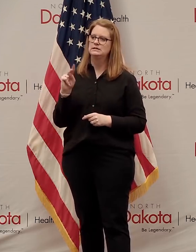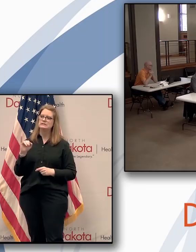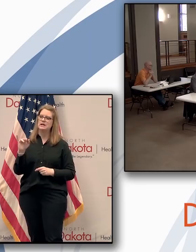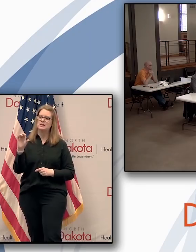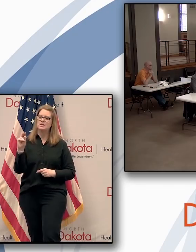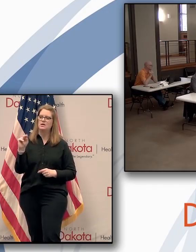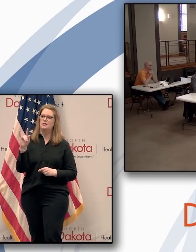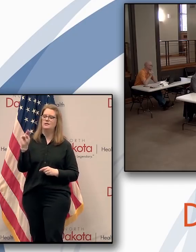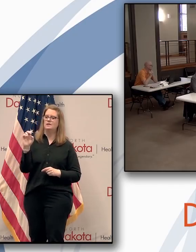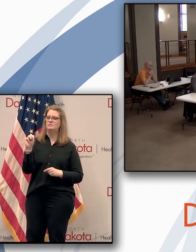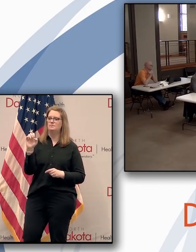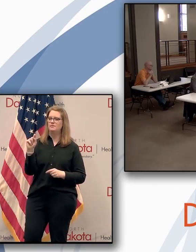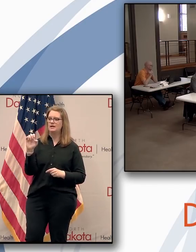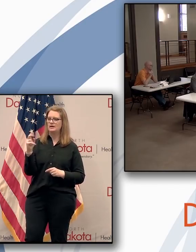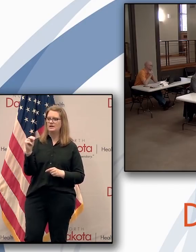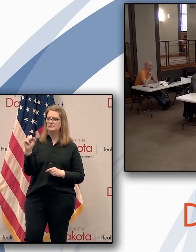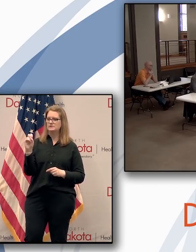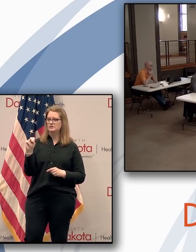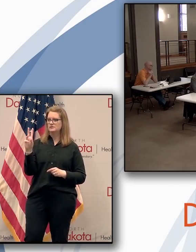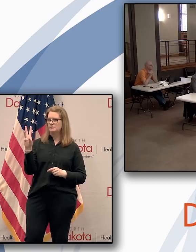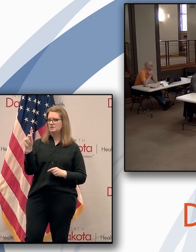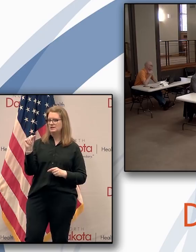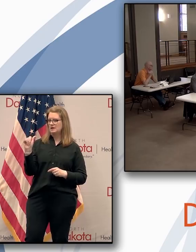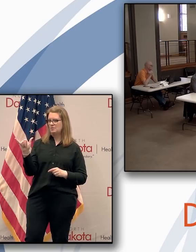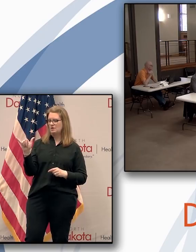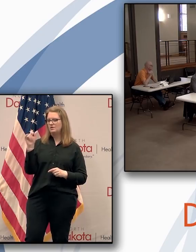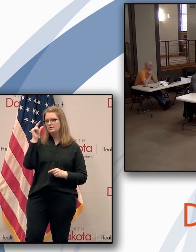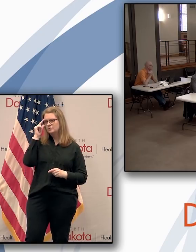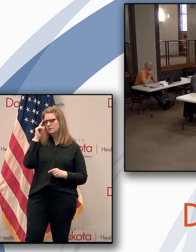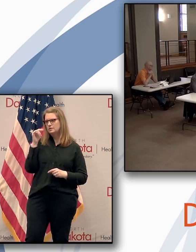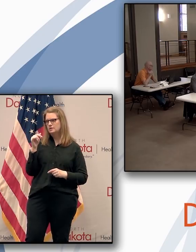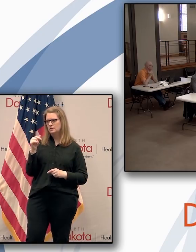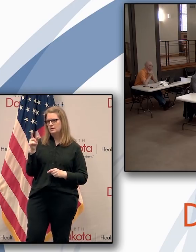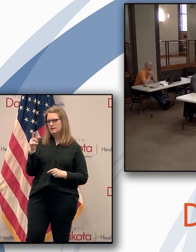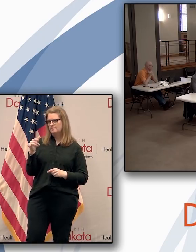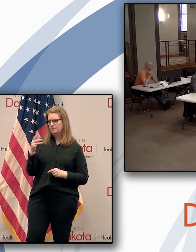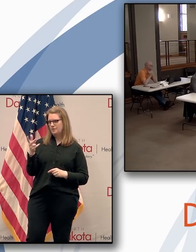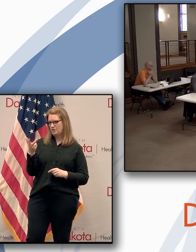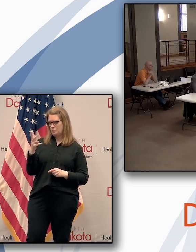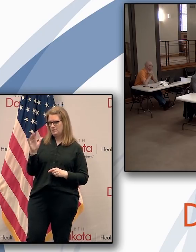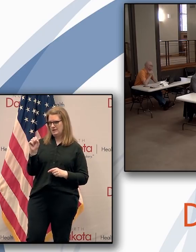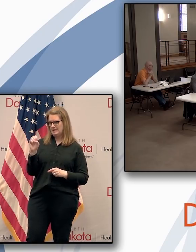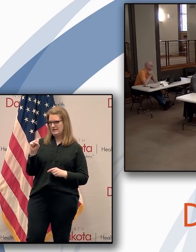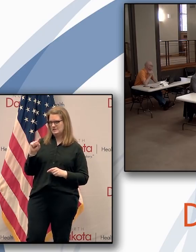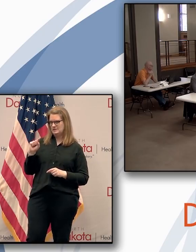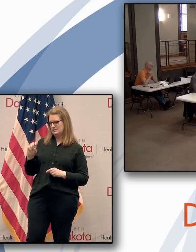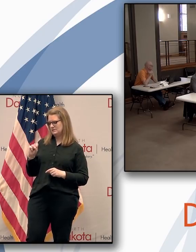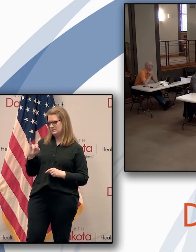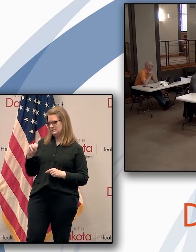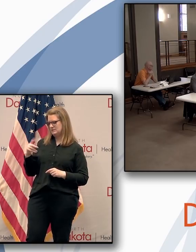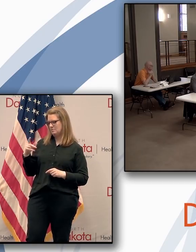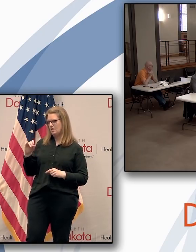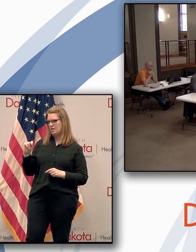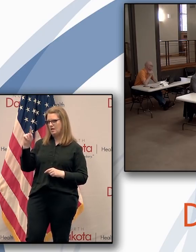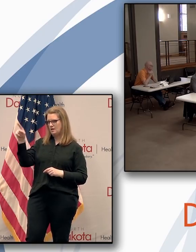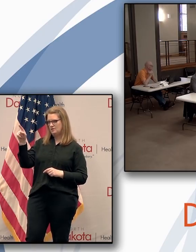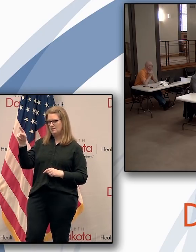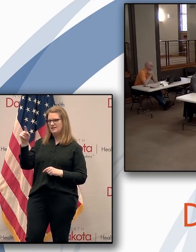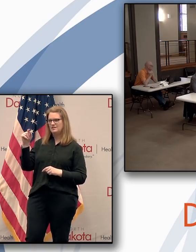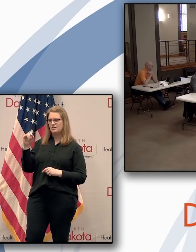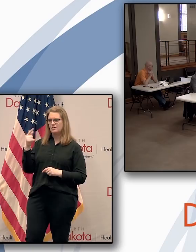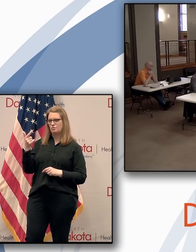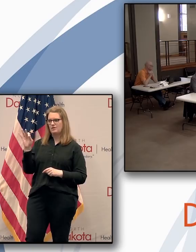Online. Matt Henson with WDAY. With three cases tied back to the Simplop plant in Grand Forks,